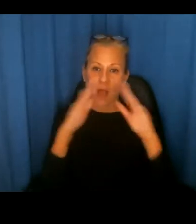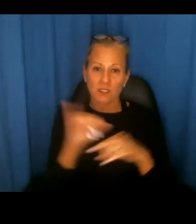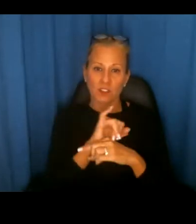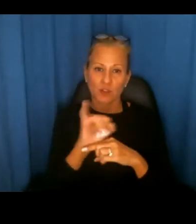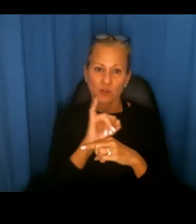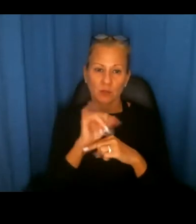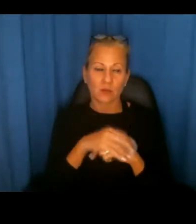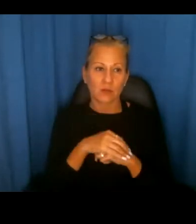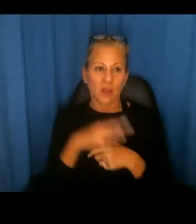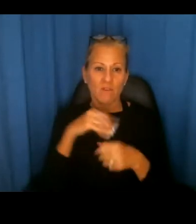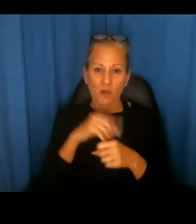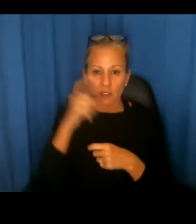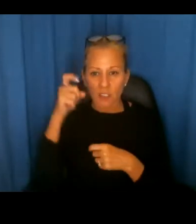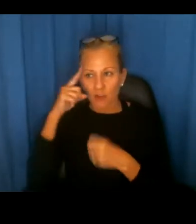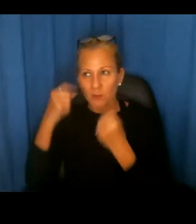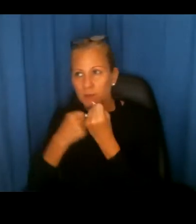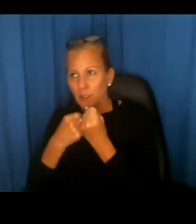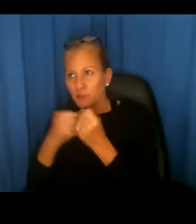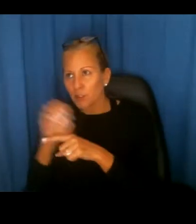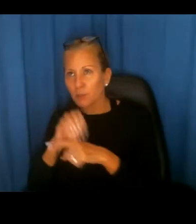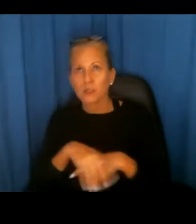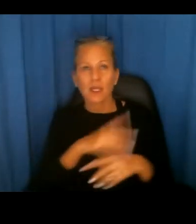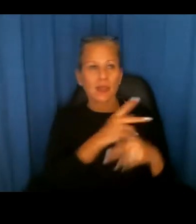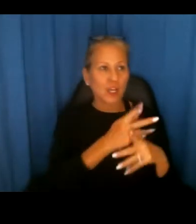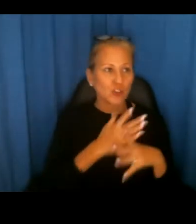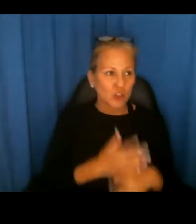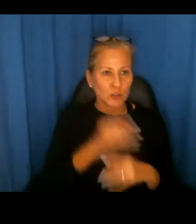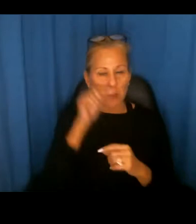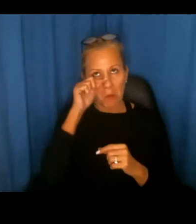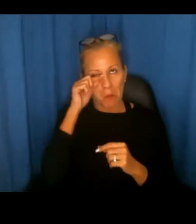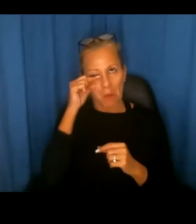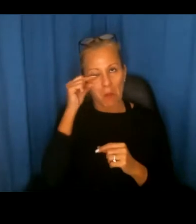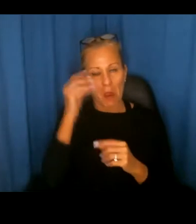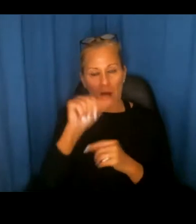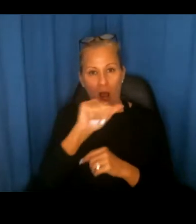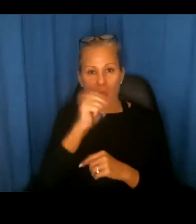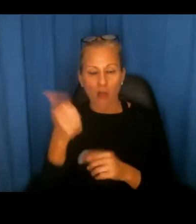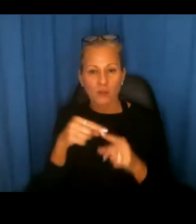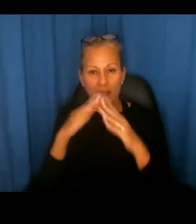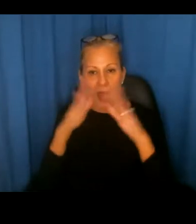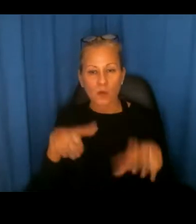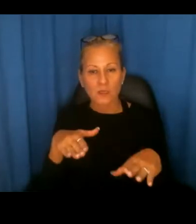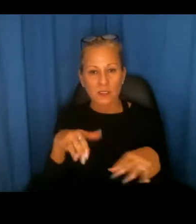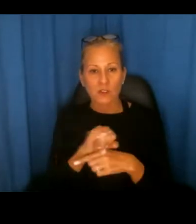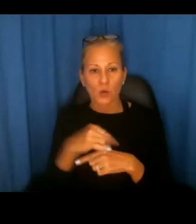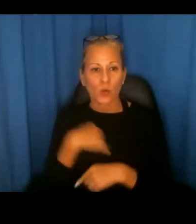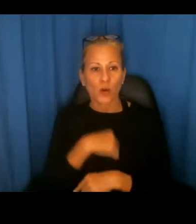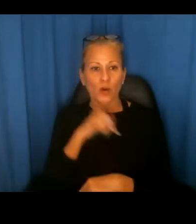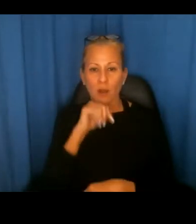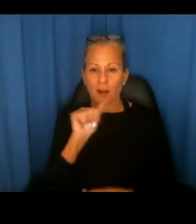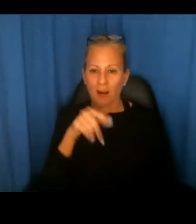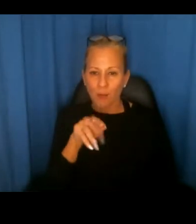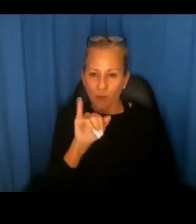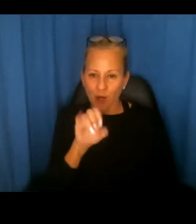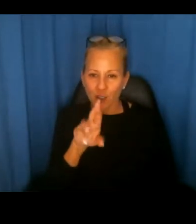involves the government sponsored enterprises, involves the lenders, uh, and, uh, and others in the housing industry. We are not appraisers at the